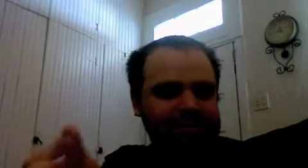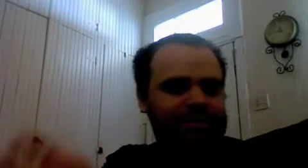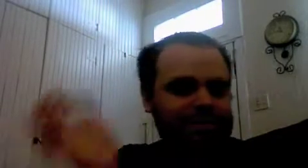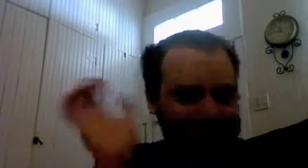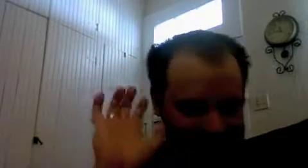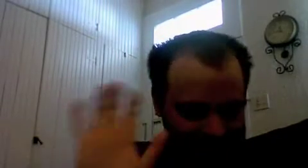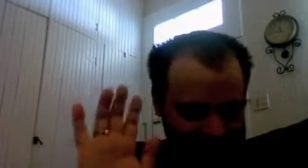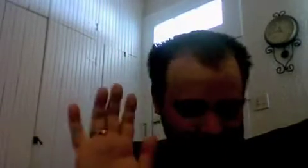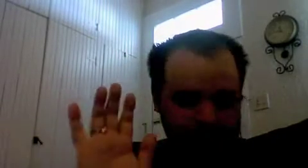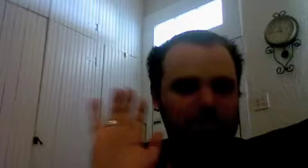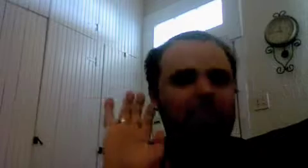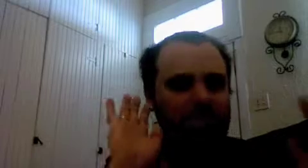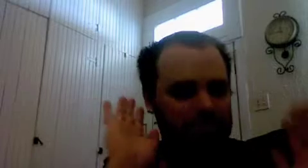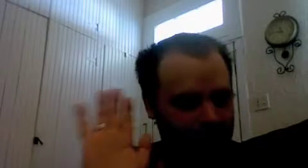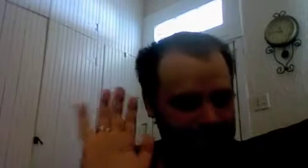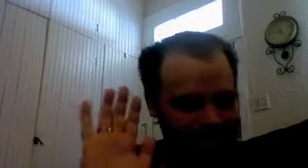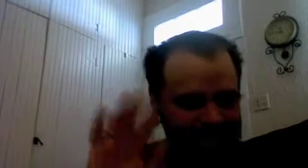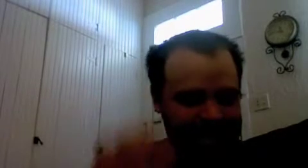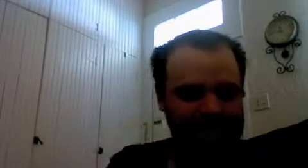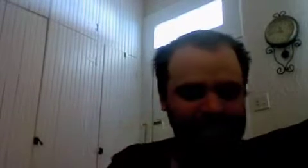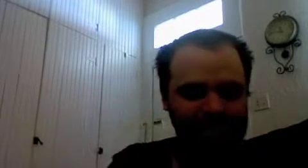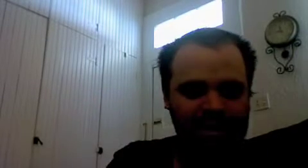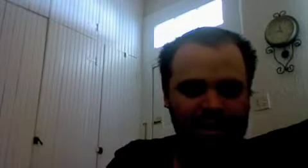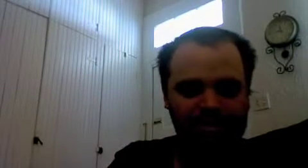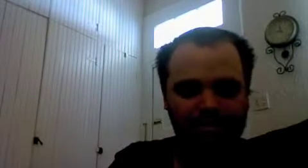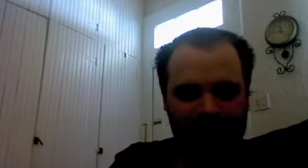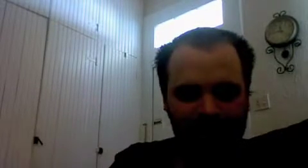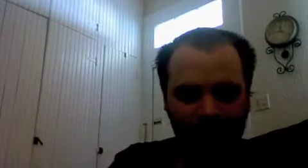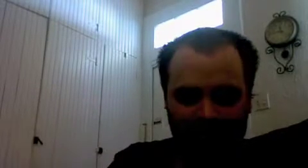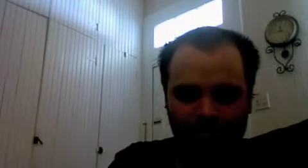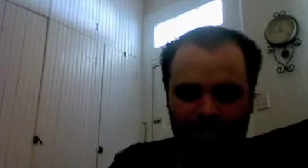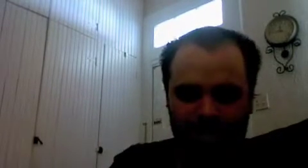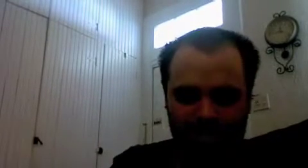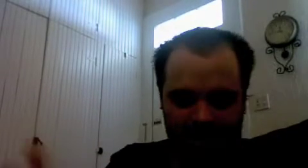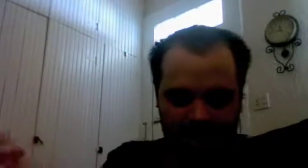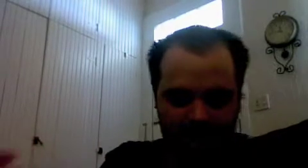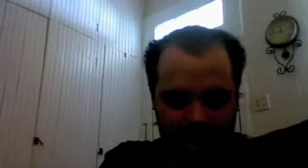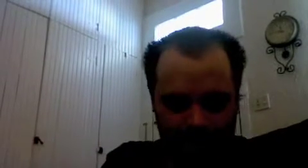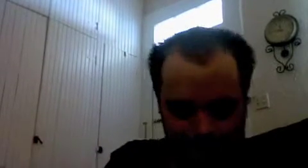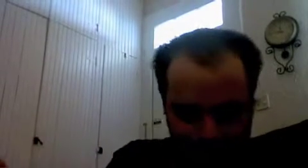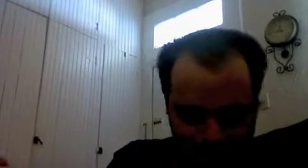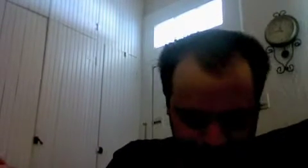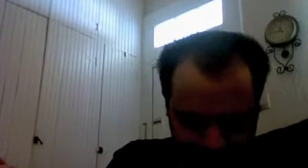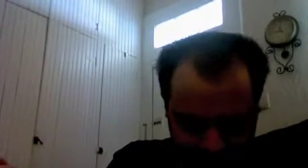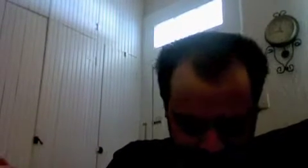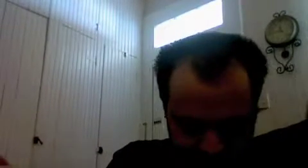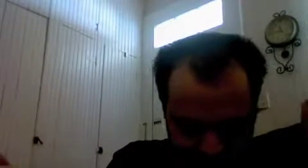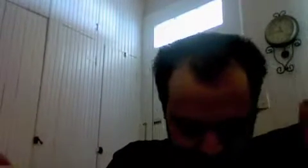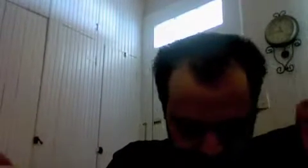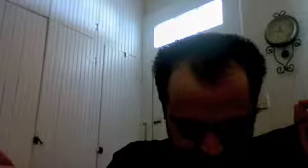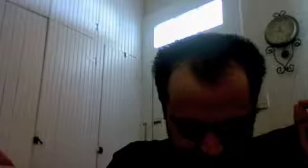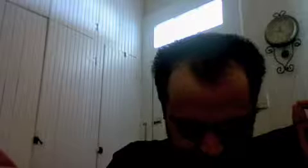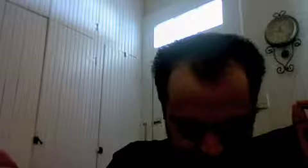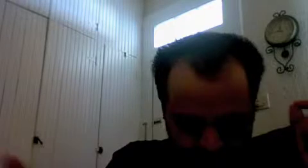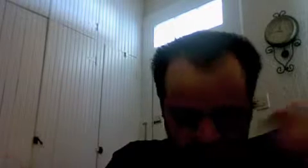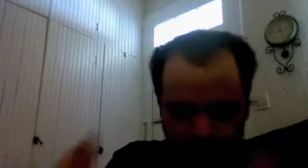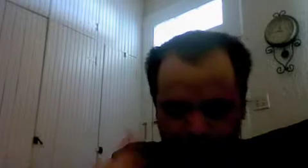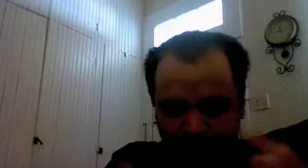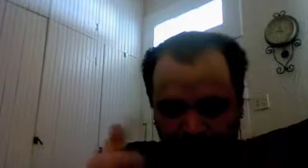pause there explain what that means the movement of